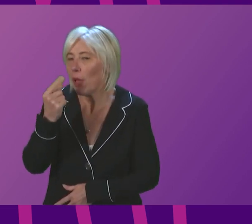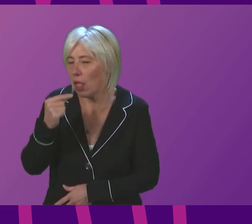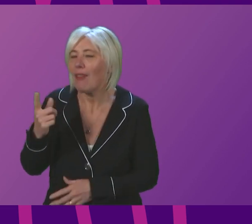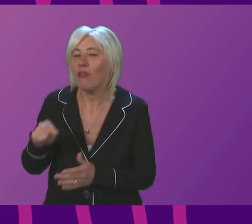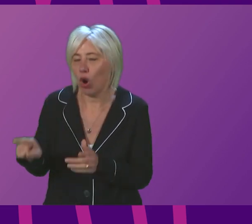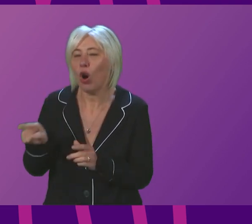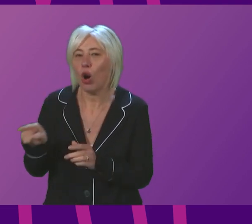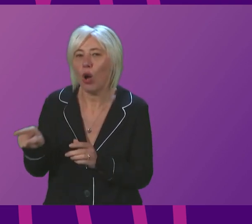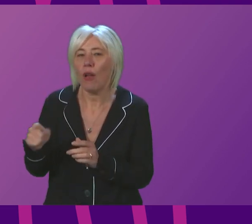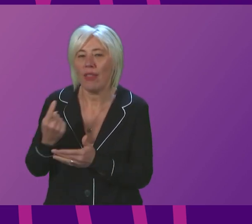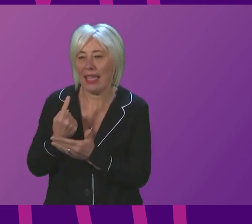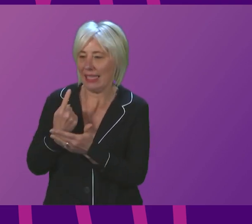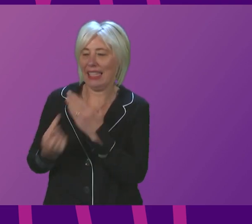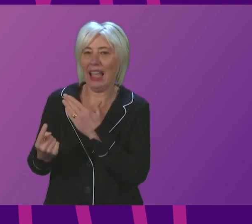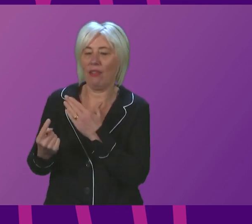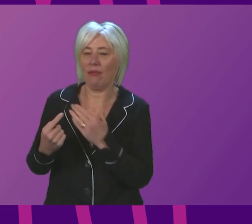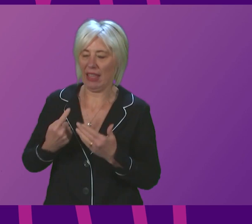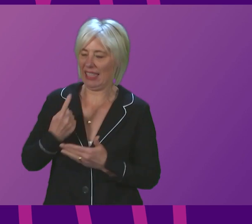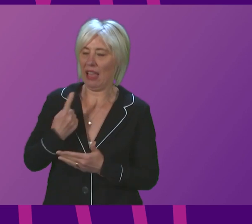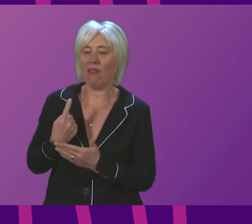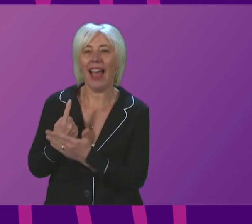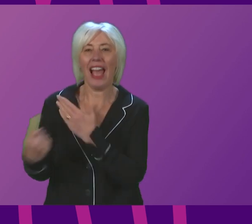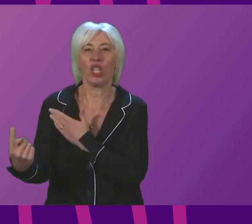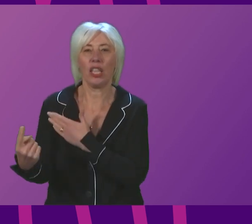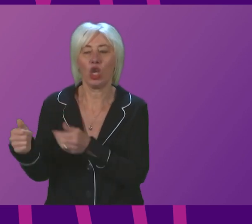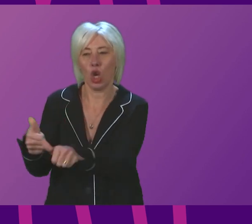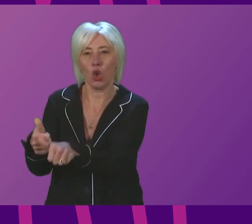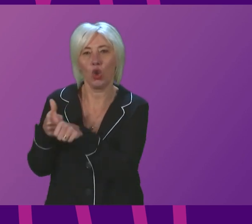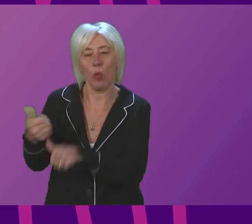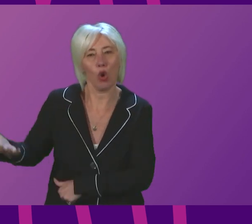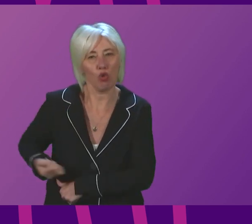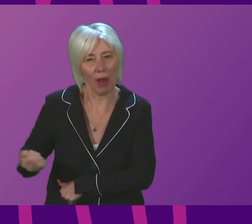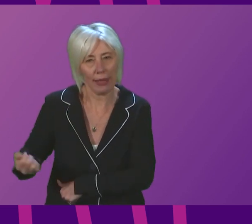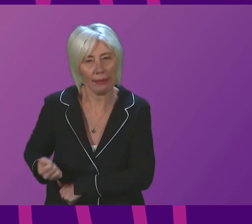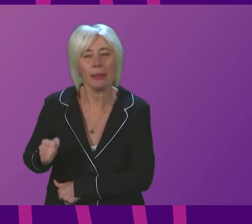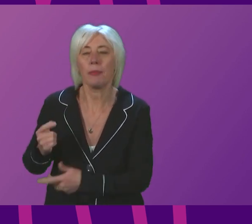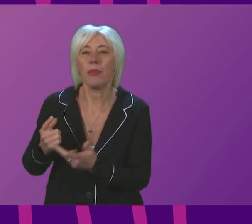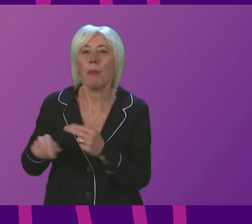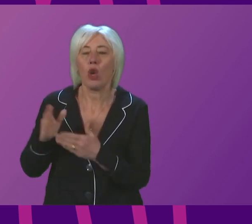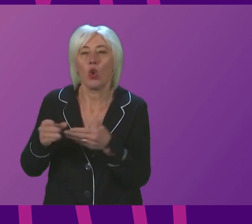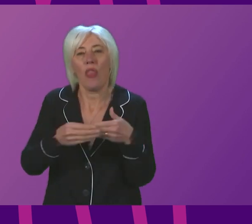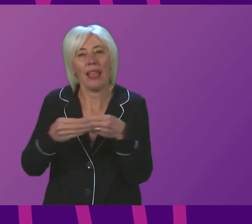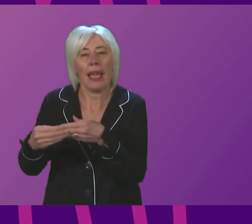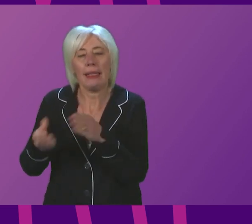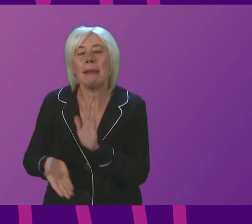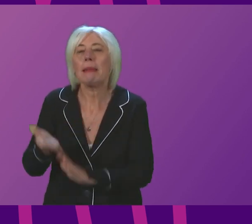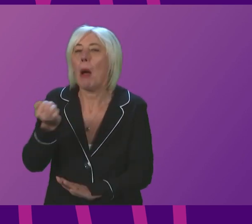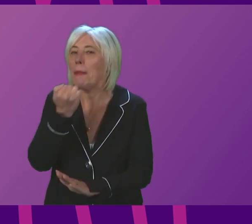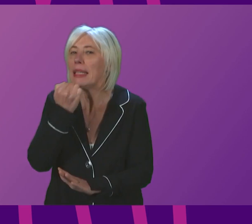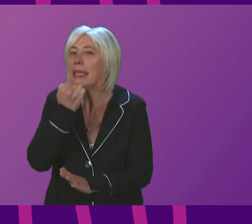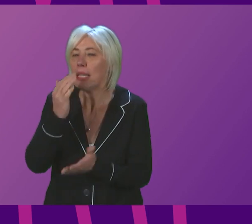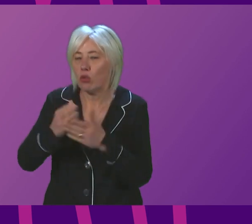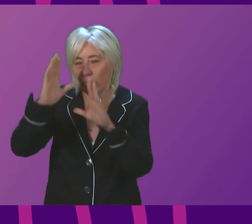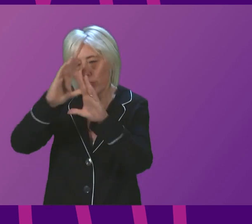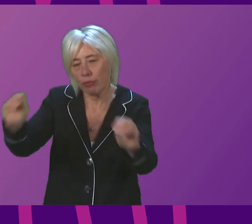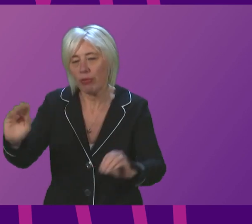the self-isolation support grant if they are otherwise eligible. We will make sure guidance is properly updated to make people aware of that.